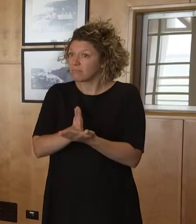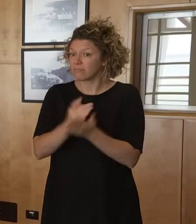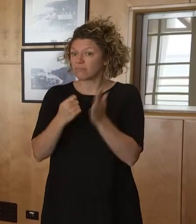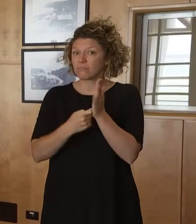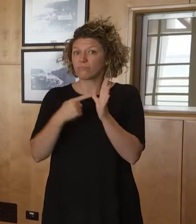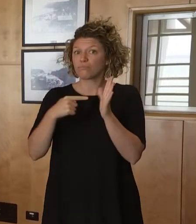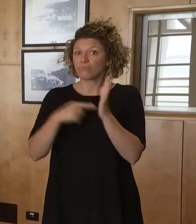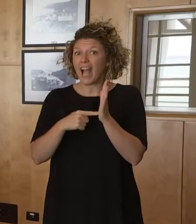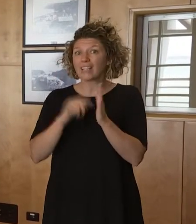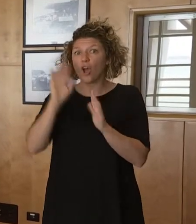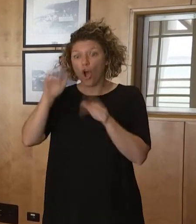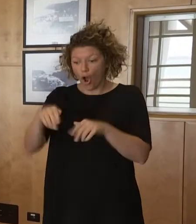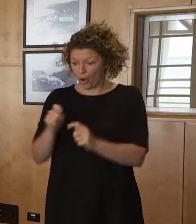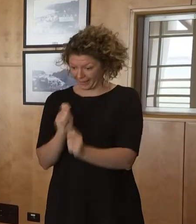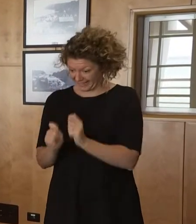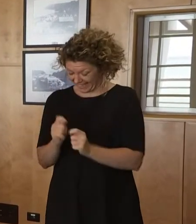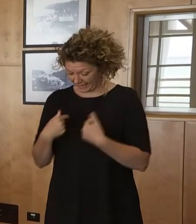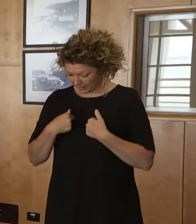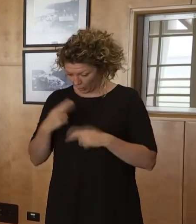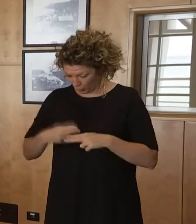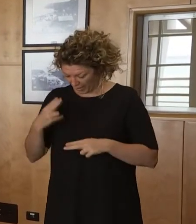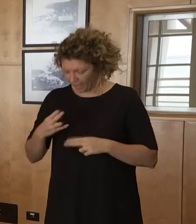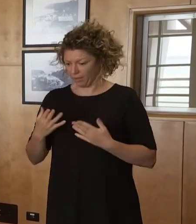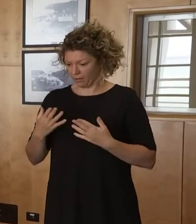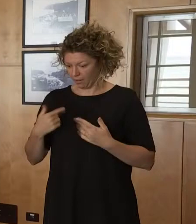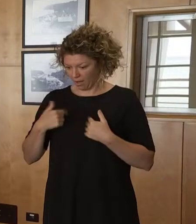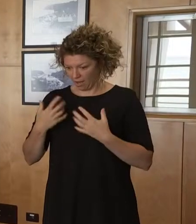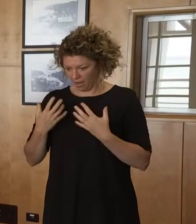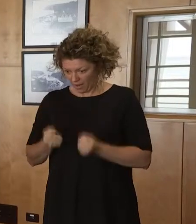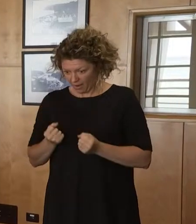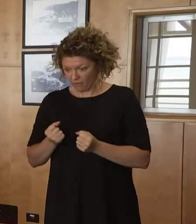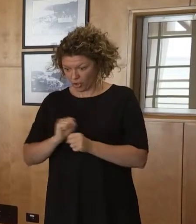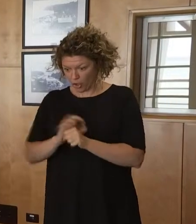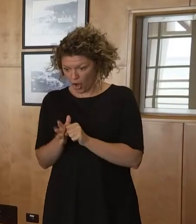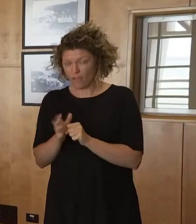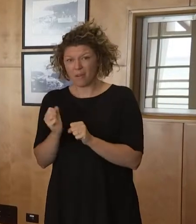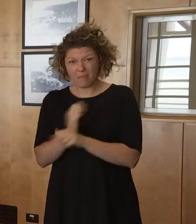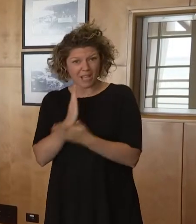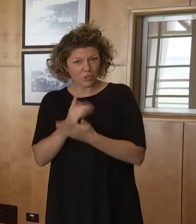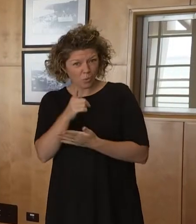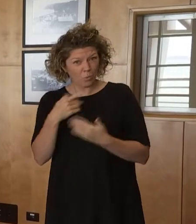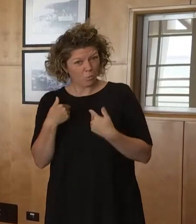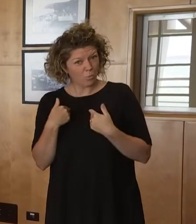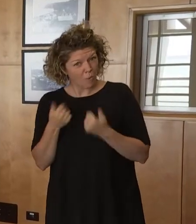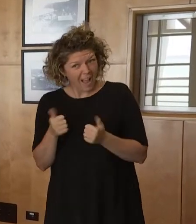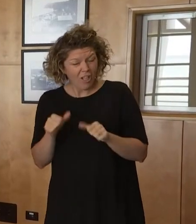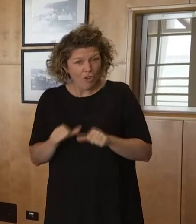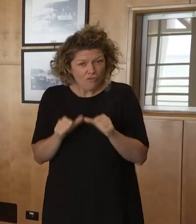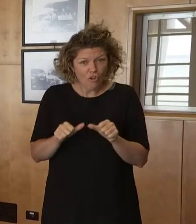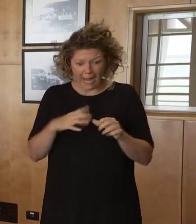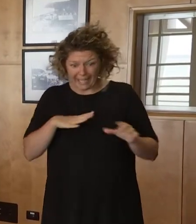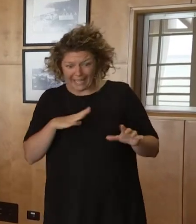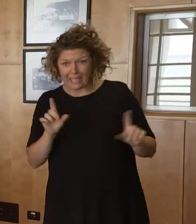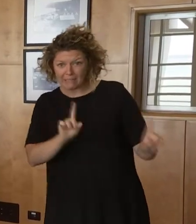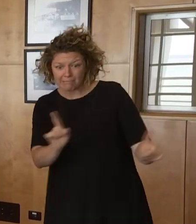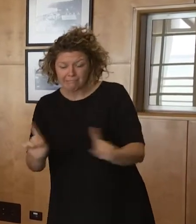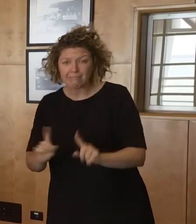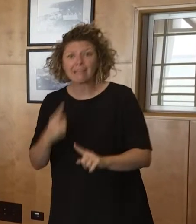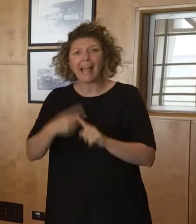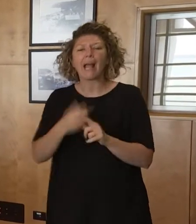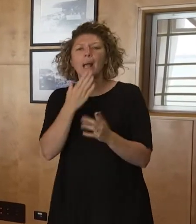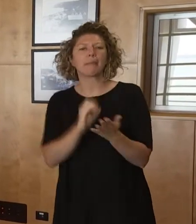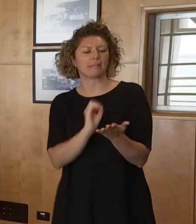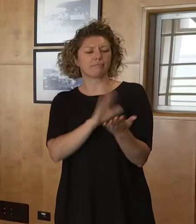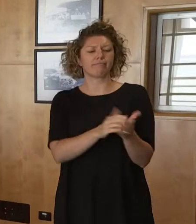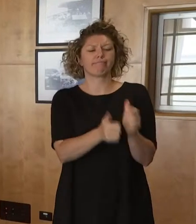we hope that you are well and you've got everything you need but if you could upload that test as quickly as possible it just helps us